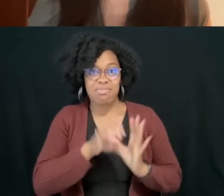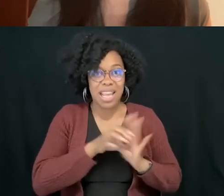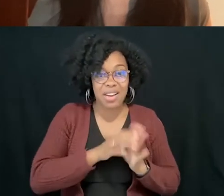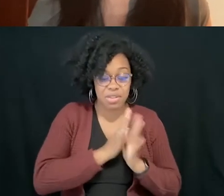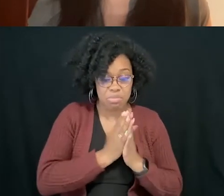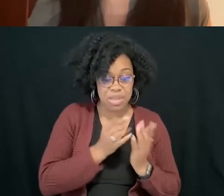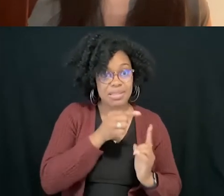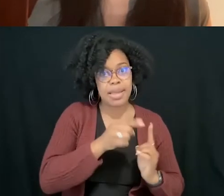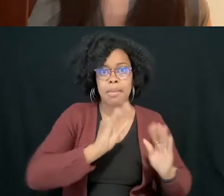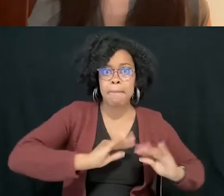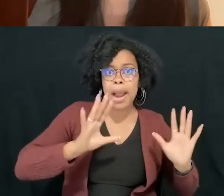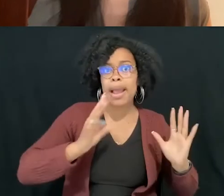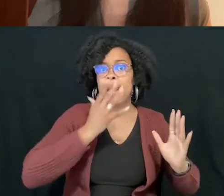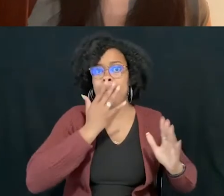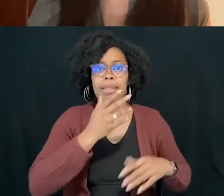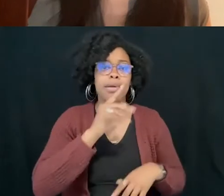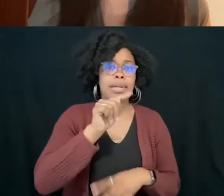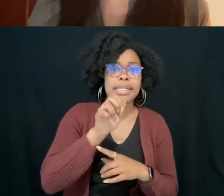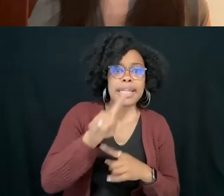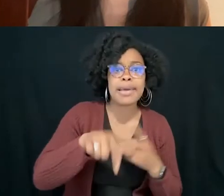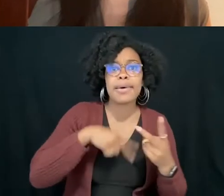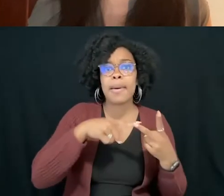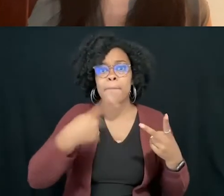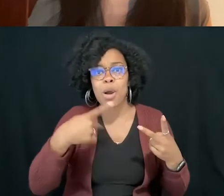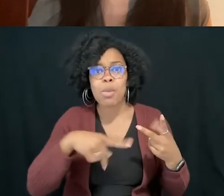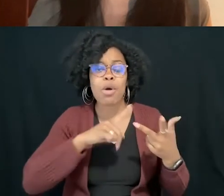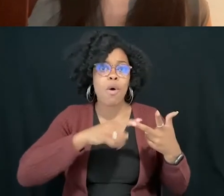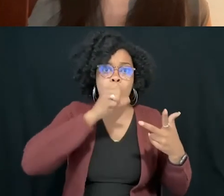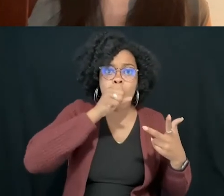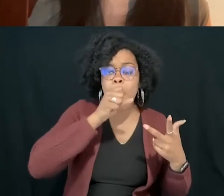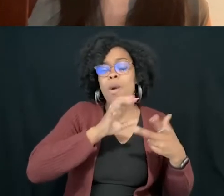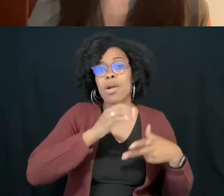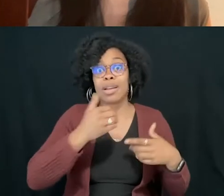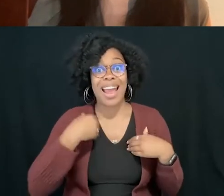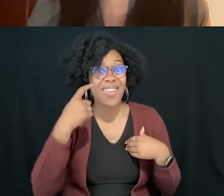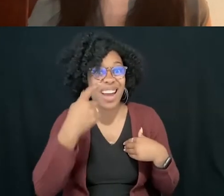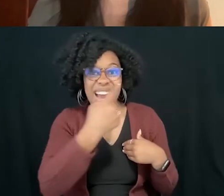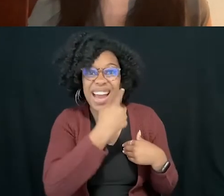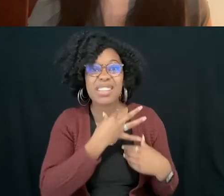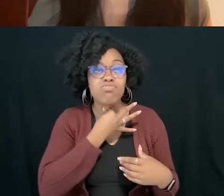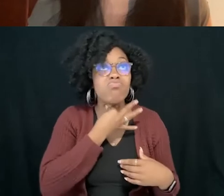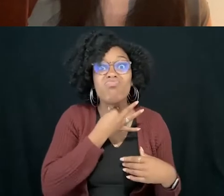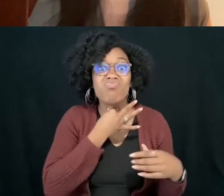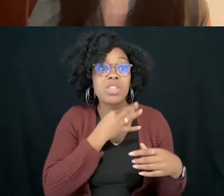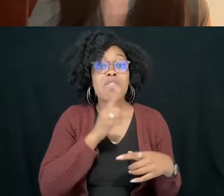teal and purple and orange, and they have like curious eyes, and they are very edible and quite delicious.